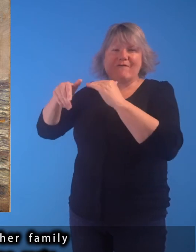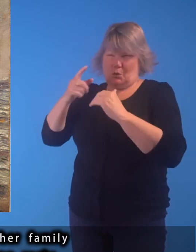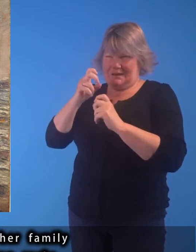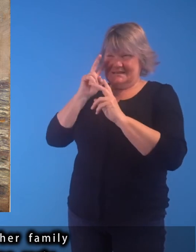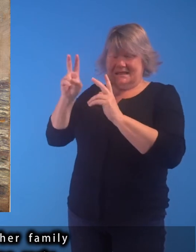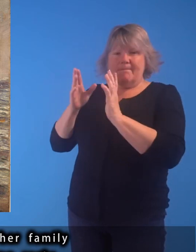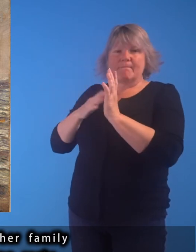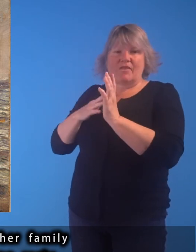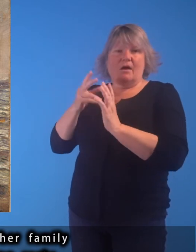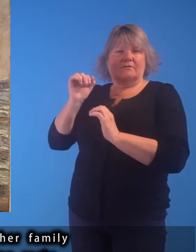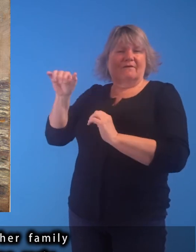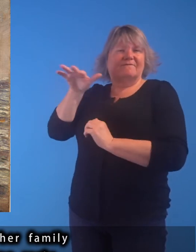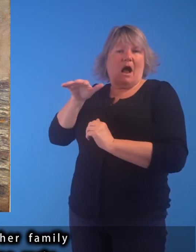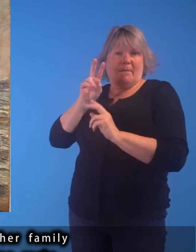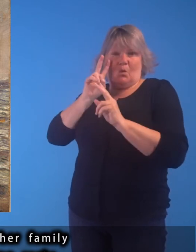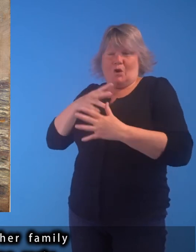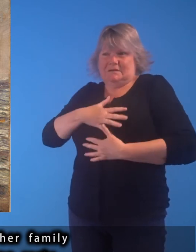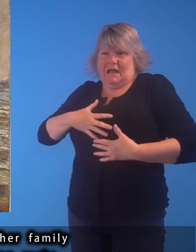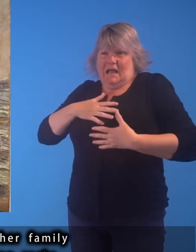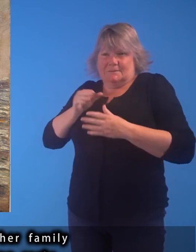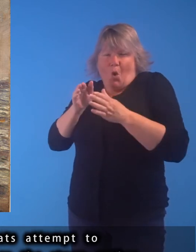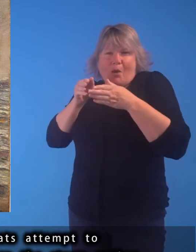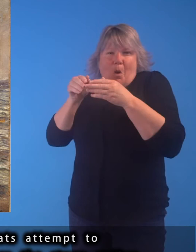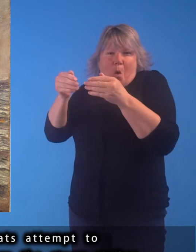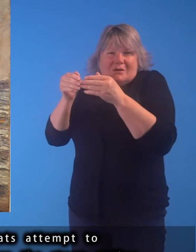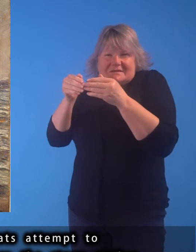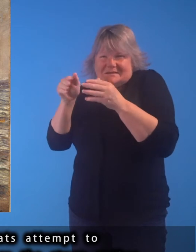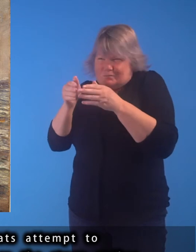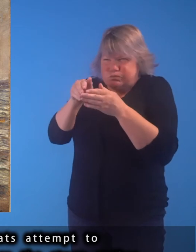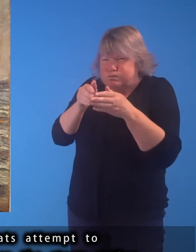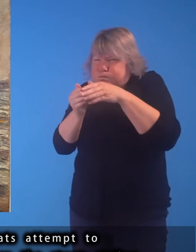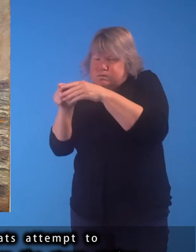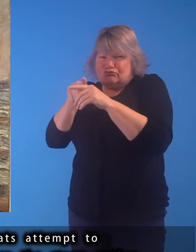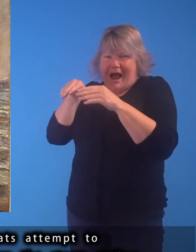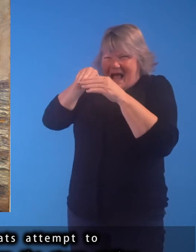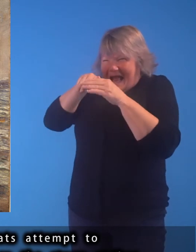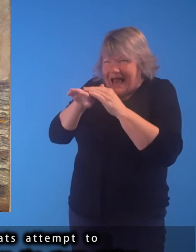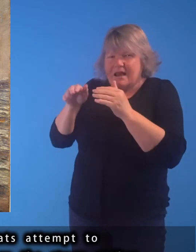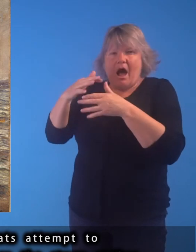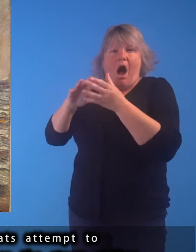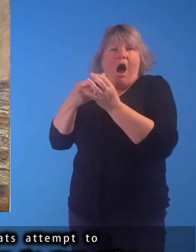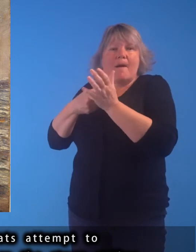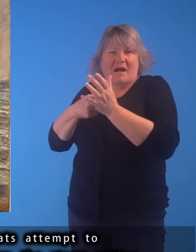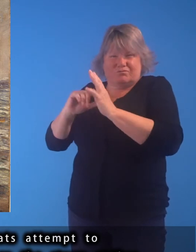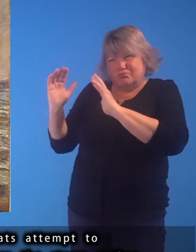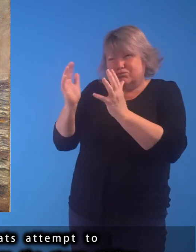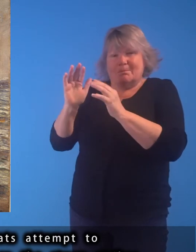her family watch anxiously from the overhanging rocks as a small flotilla of fishing boats attempt to reach the shelter of the harbour